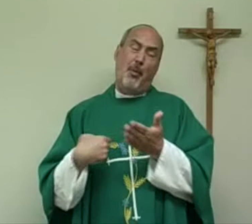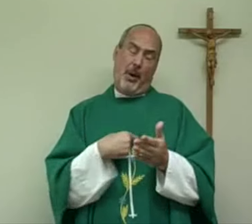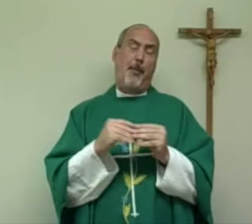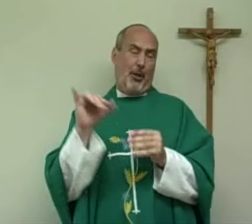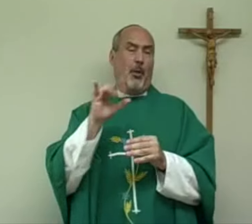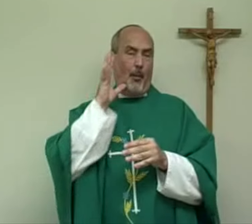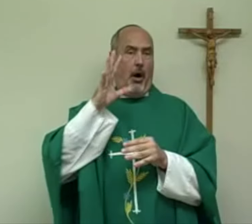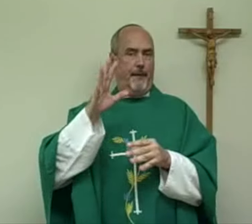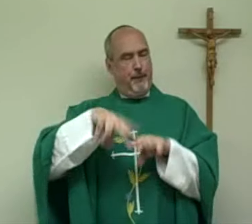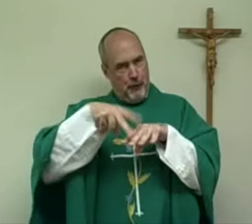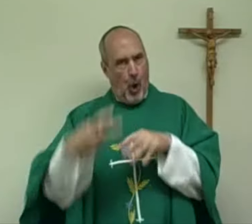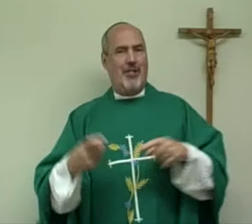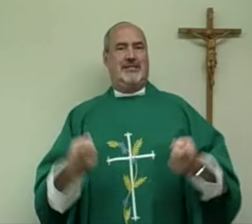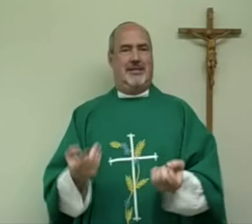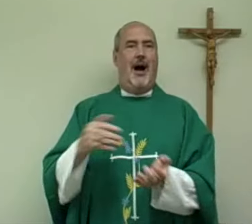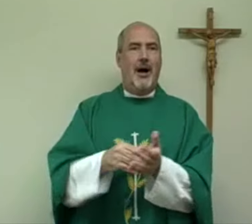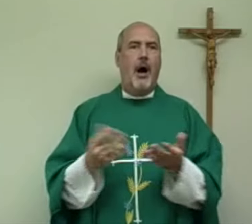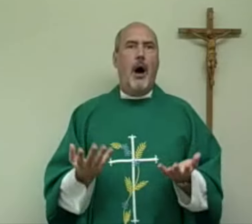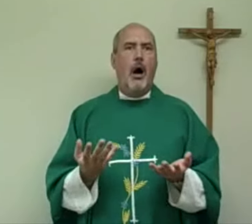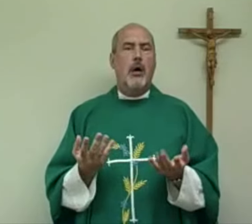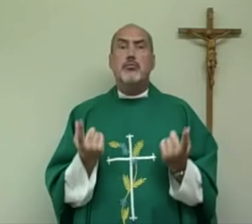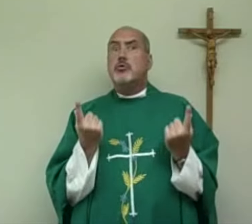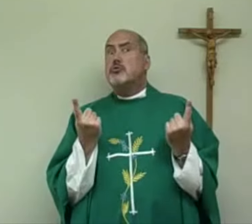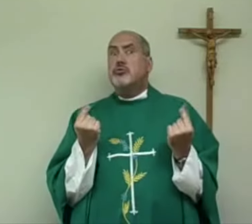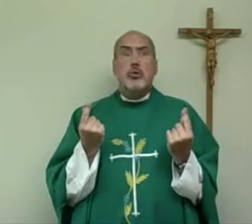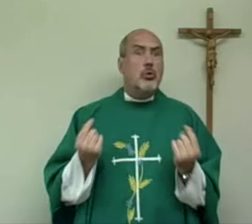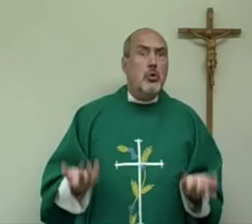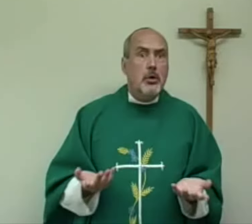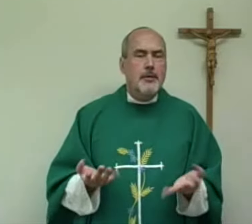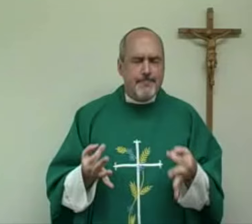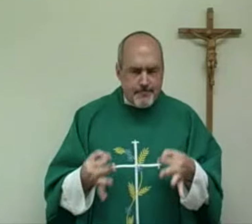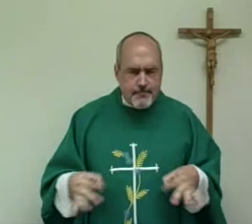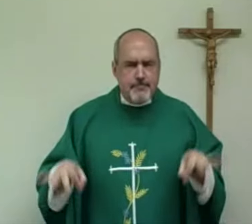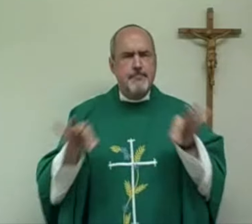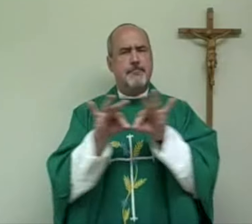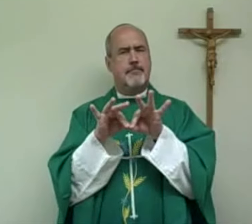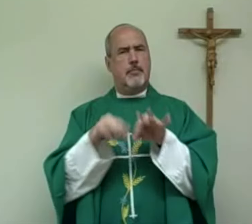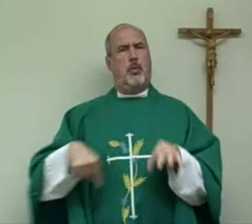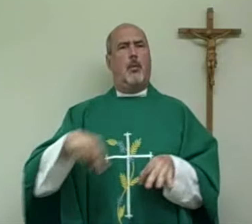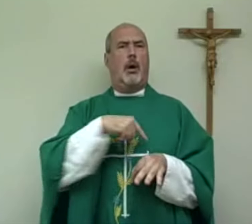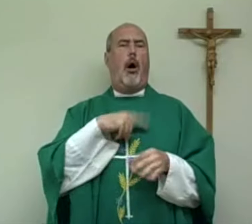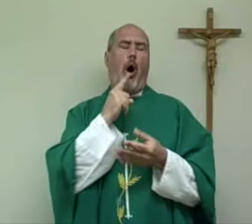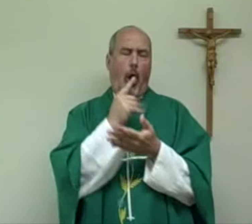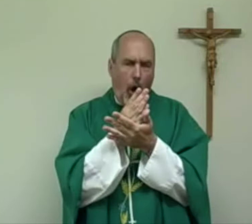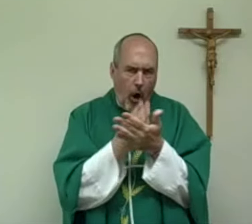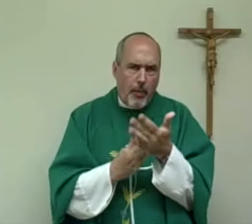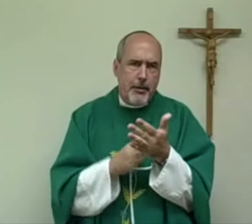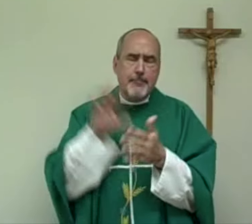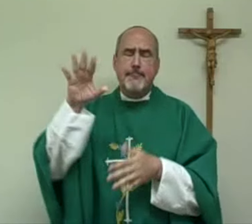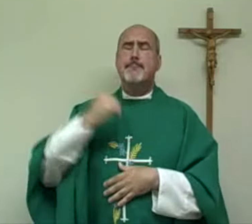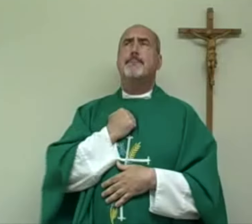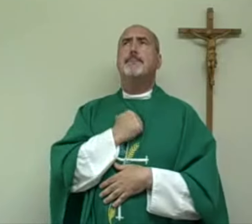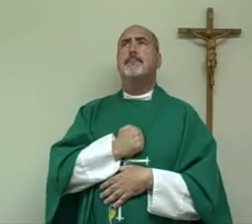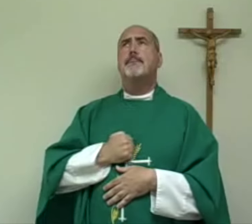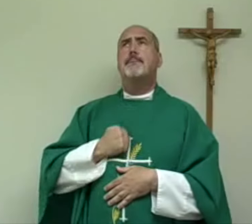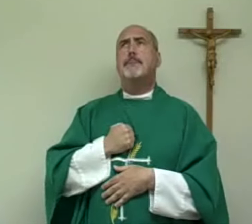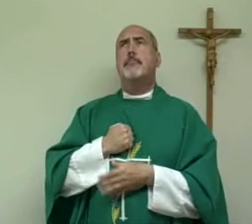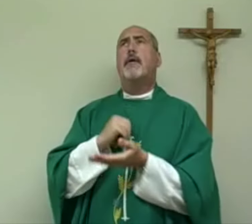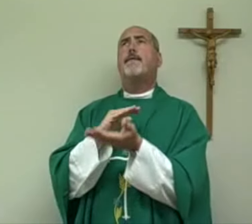how far we are on our journey to become holy. We will sin and fall, and we have to give back up again. But it's important that we